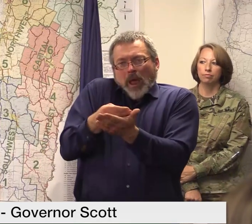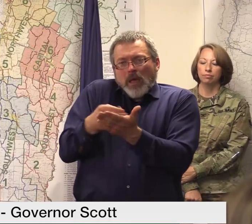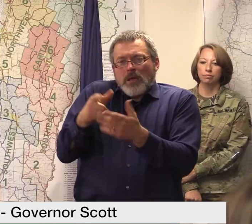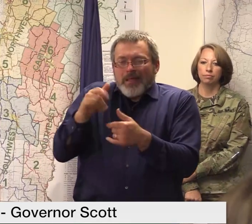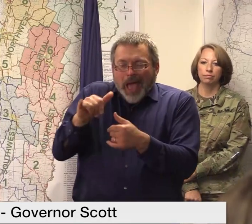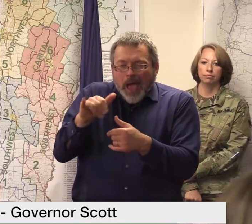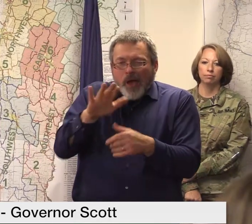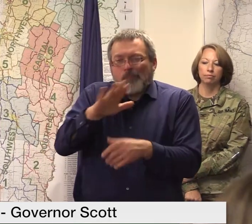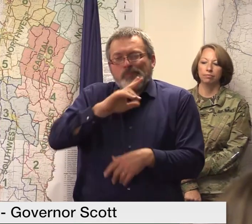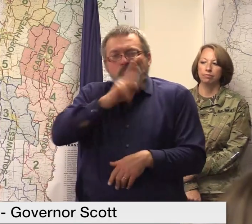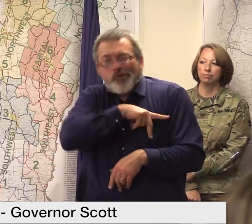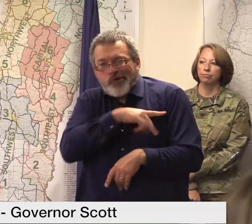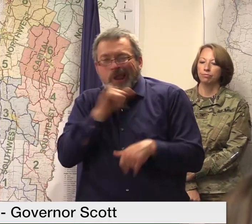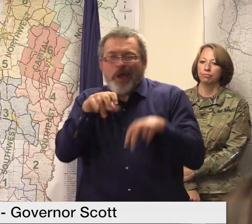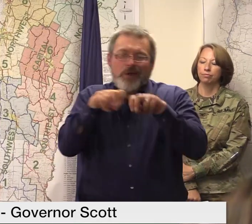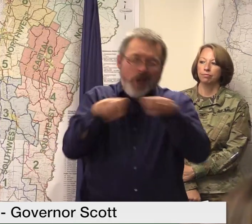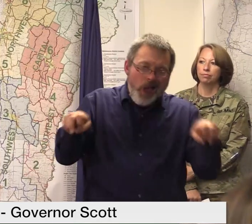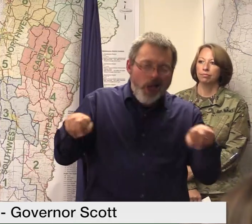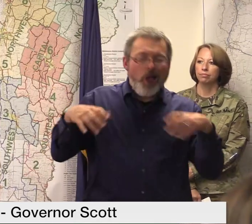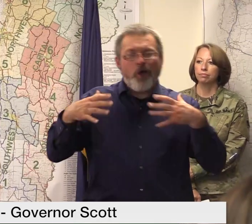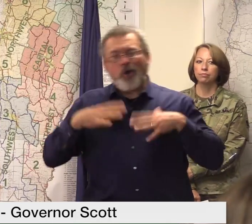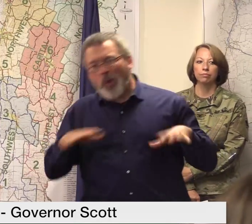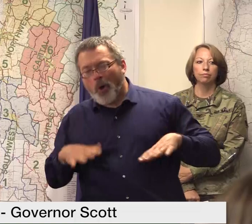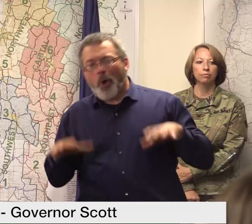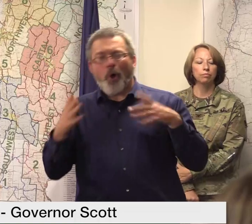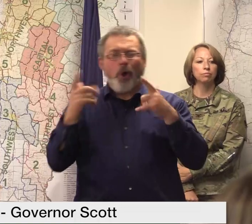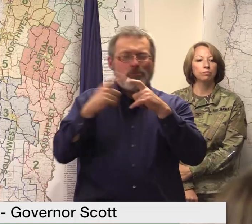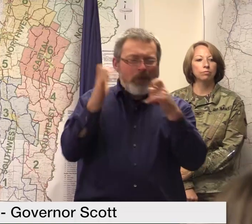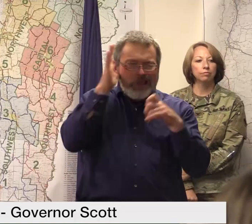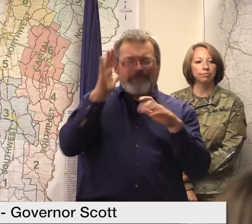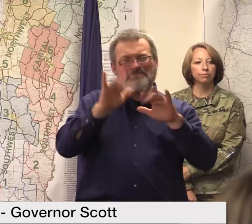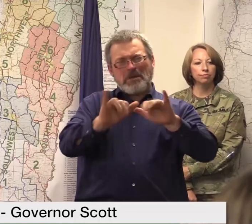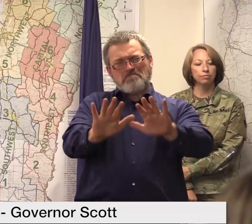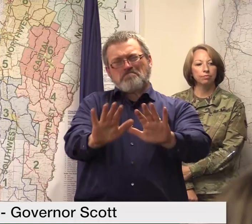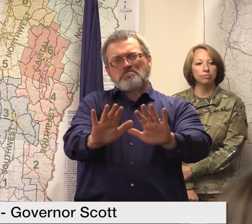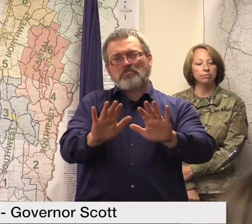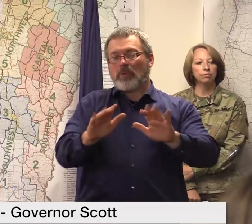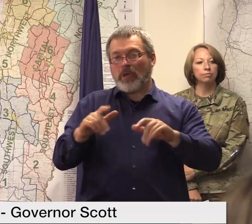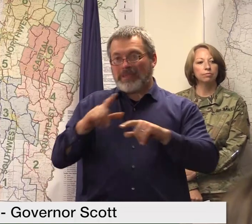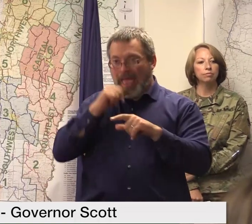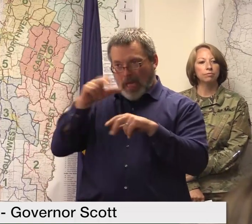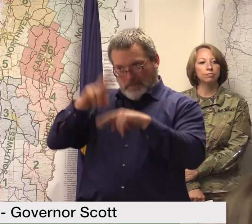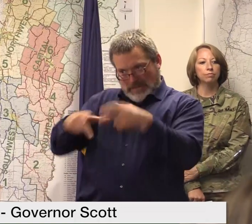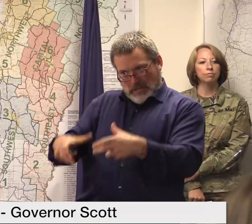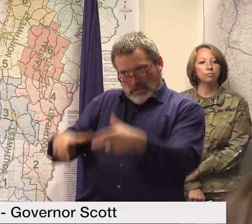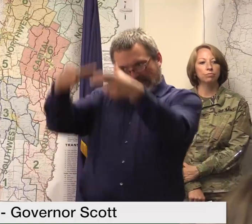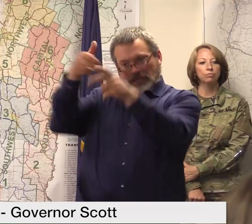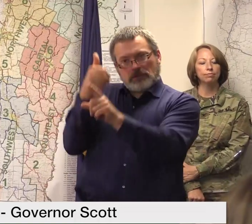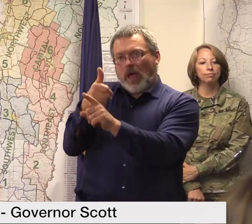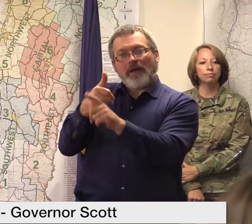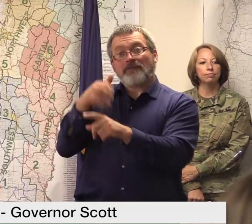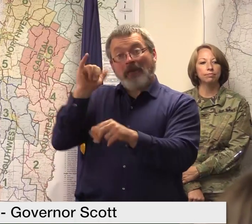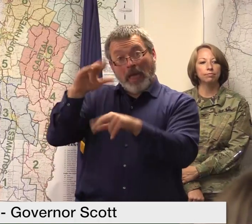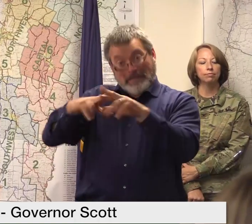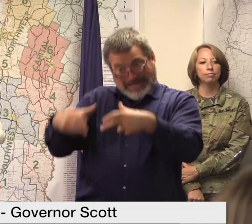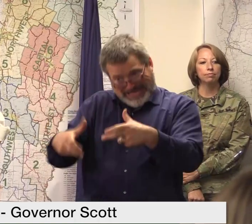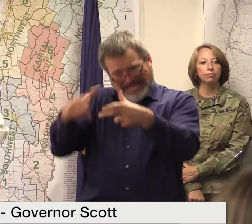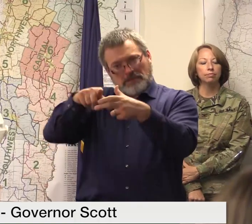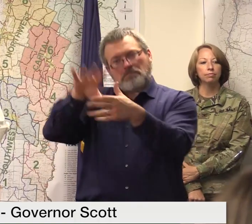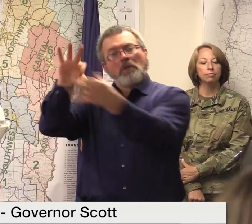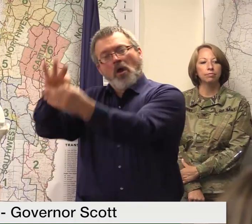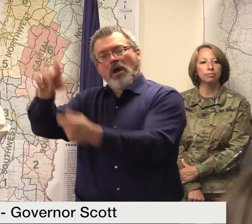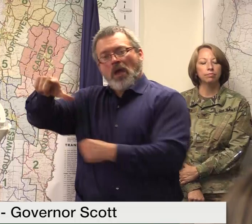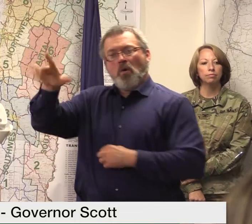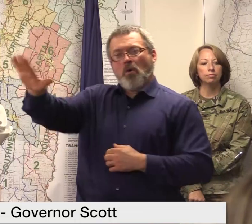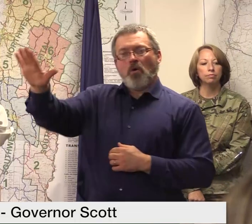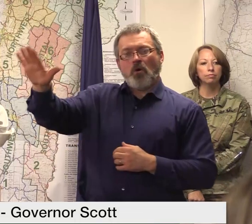the building right exactly that the renter is eligible for fema assistance for temporary rental assistance to find